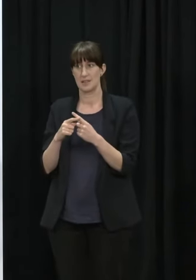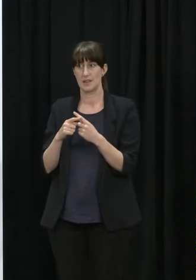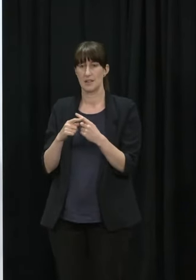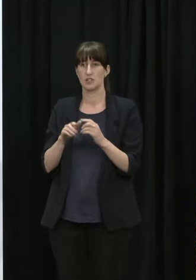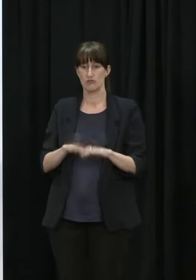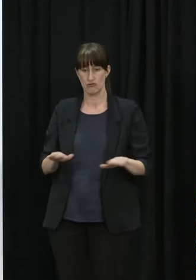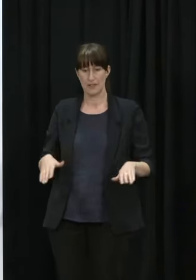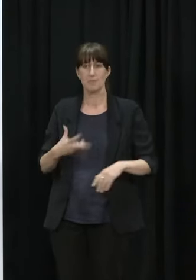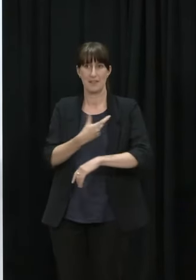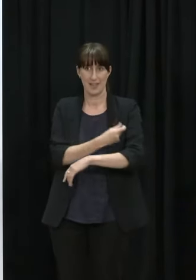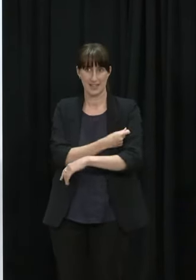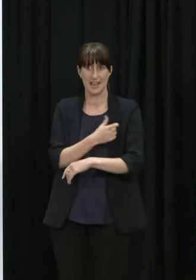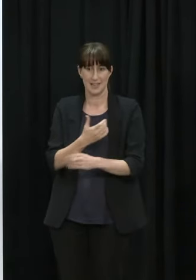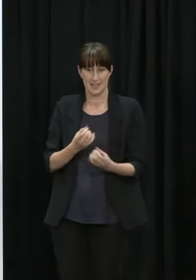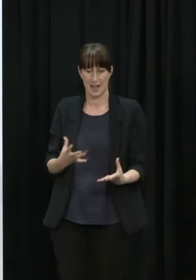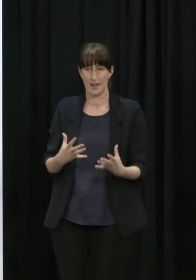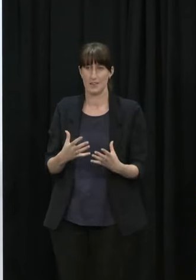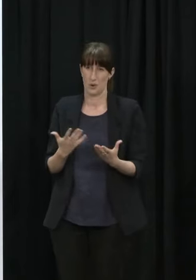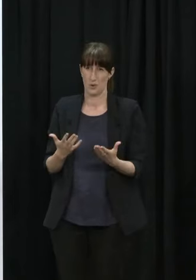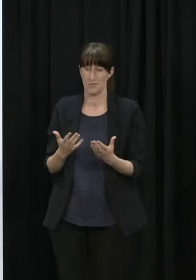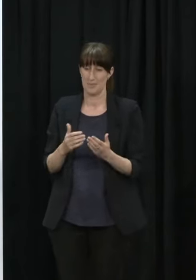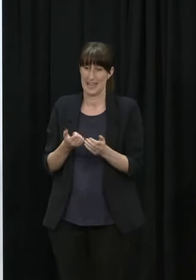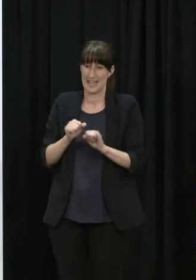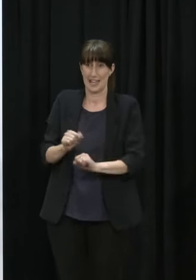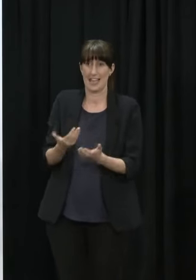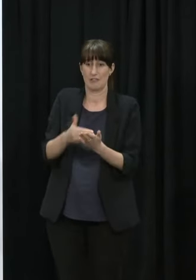it really